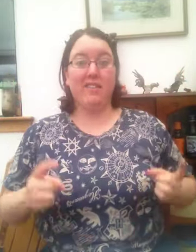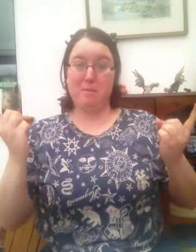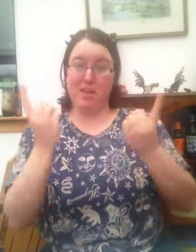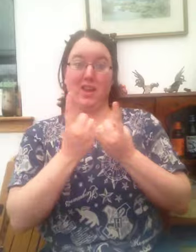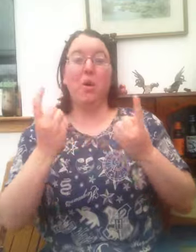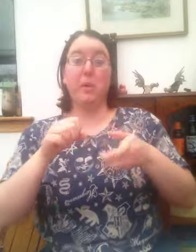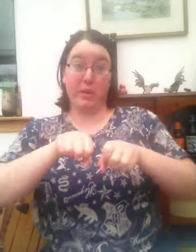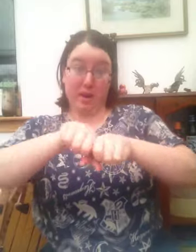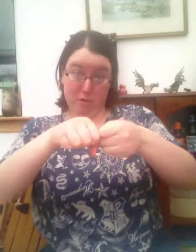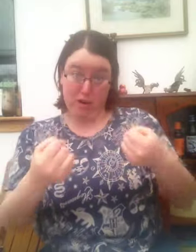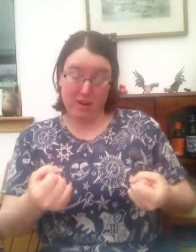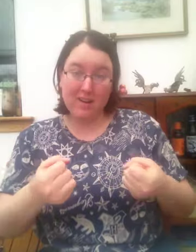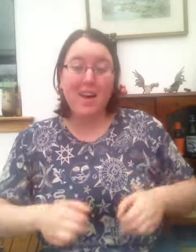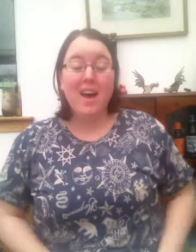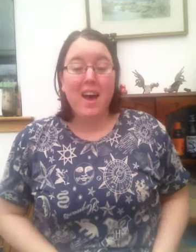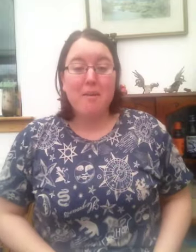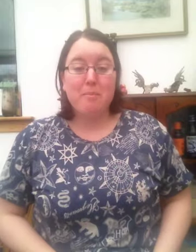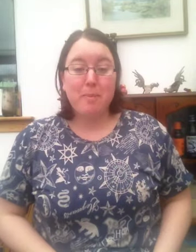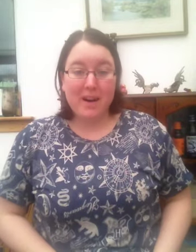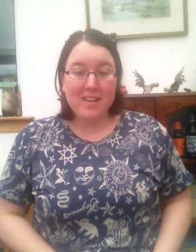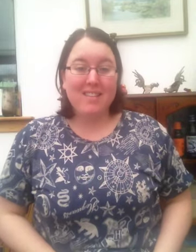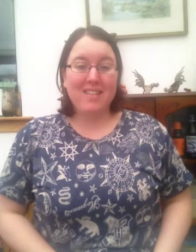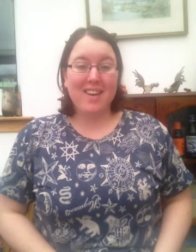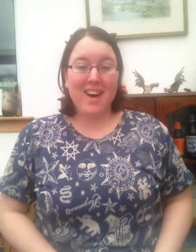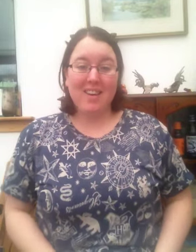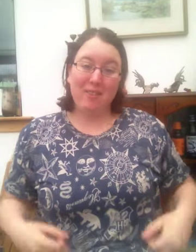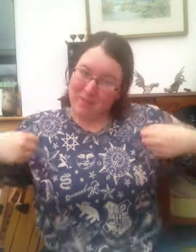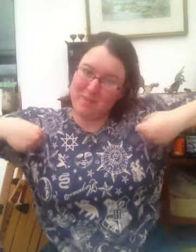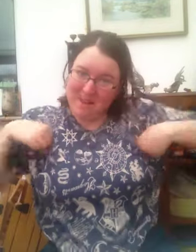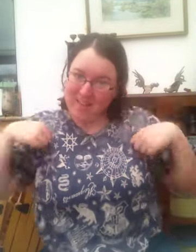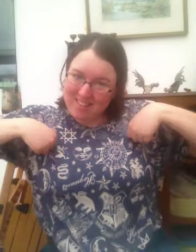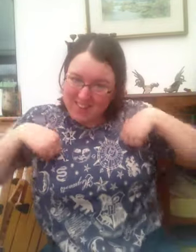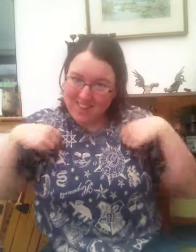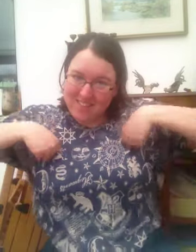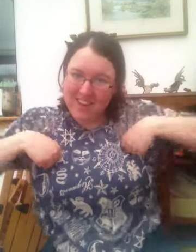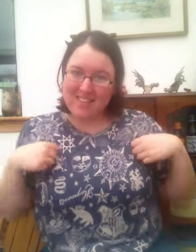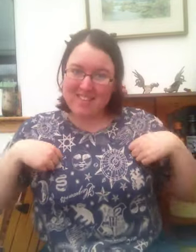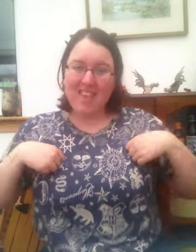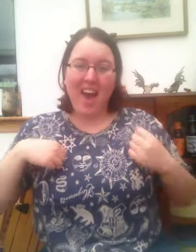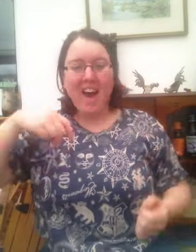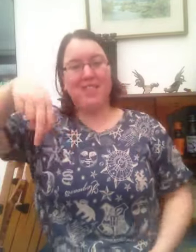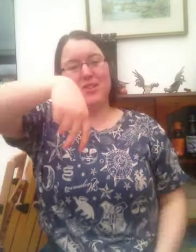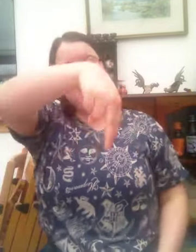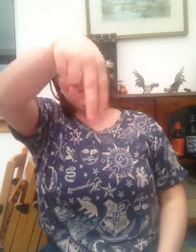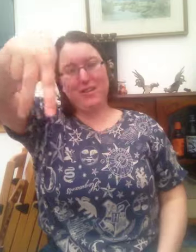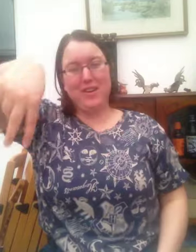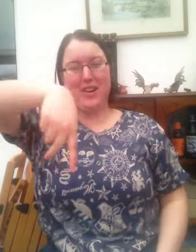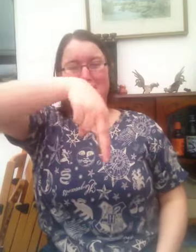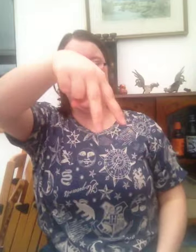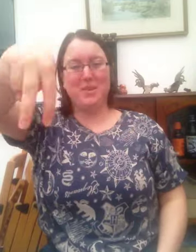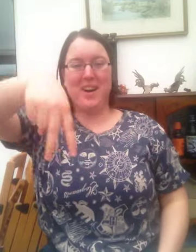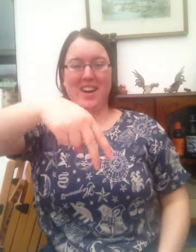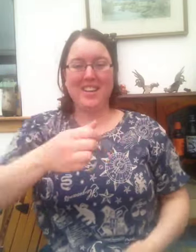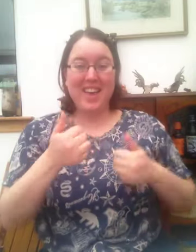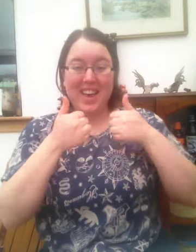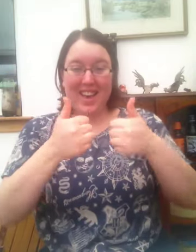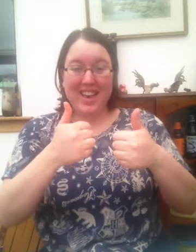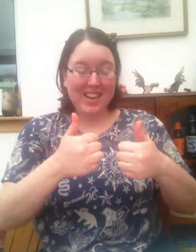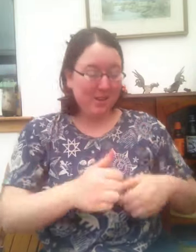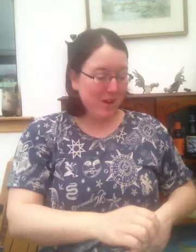something will get broken but I will do my best chicken wings and you can do the turning around part. Here we